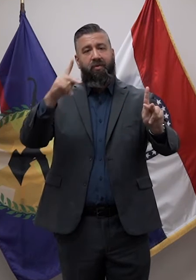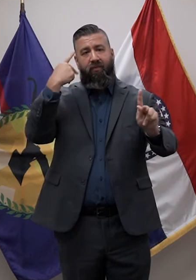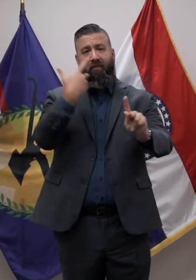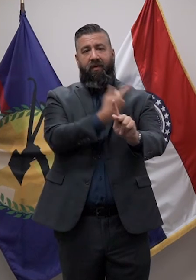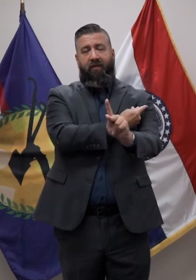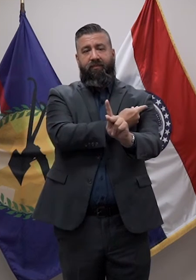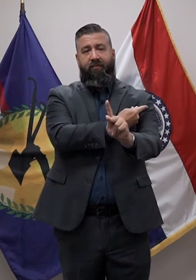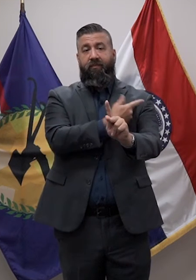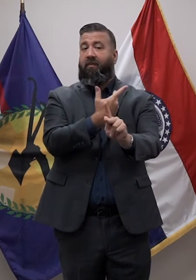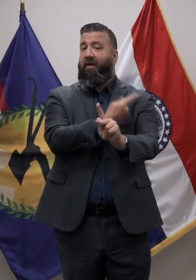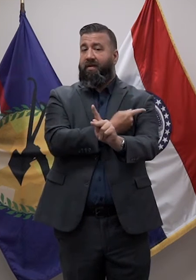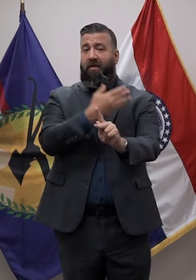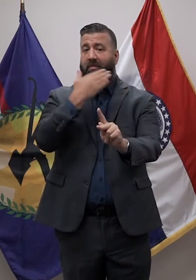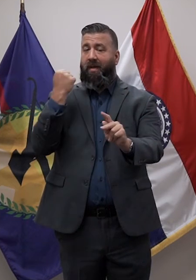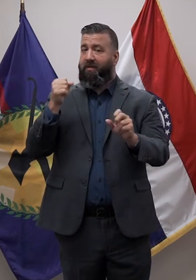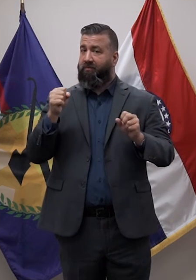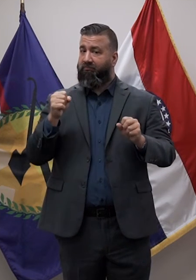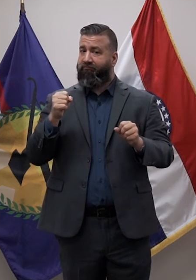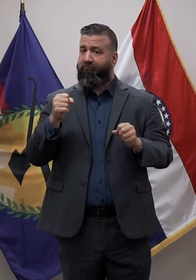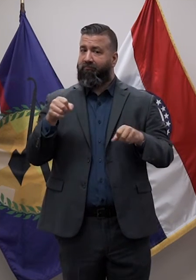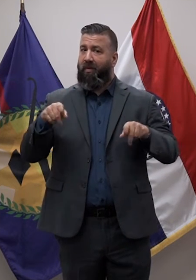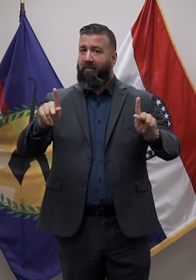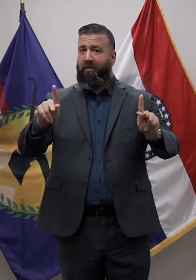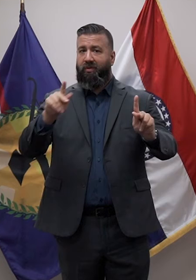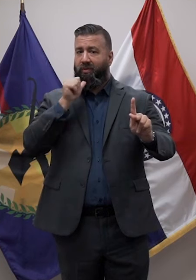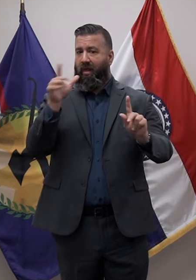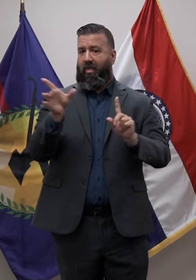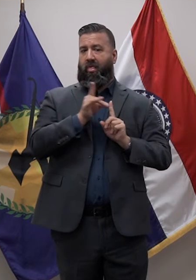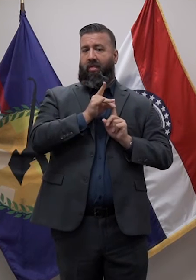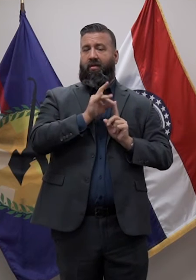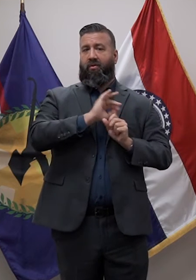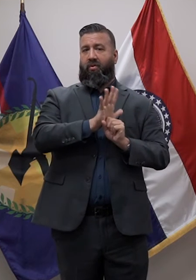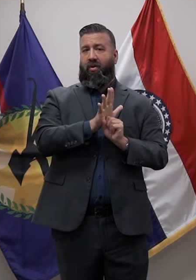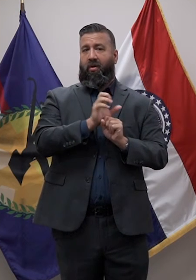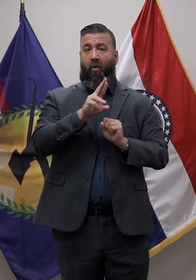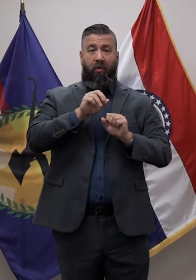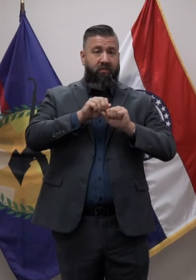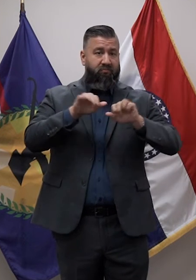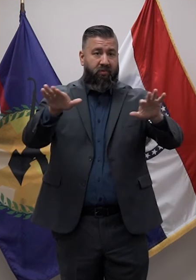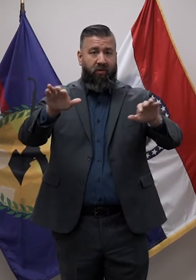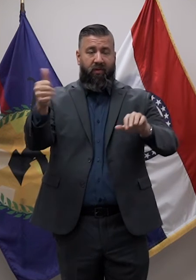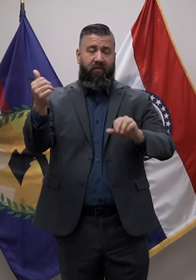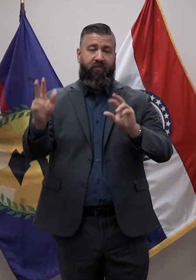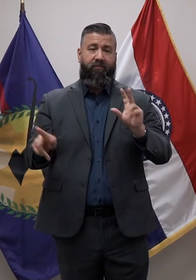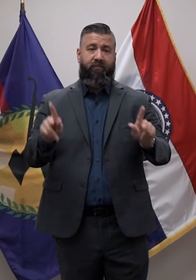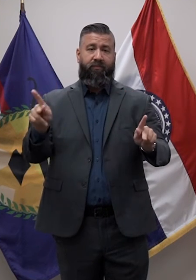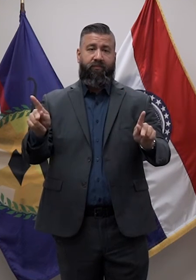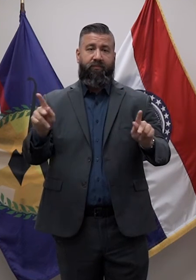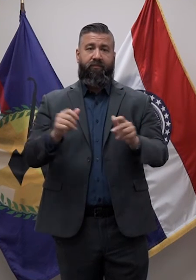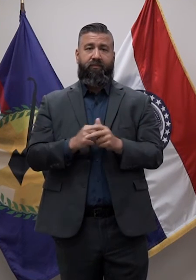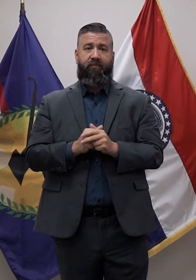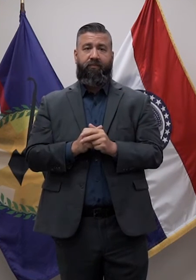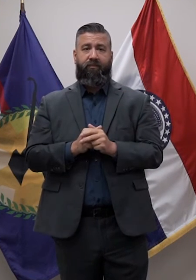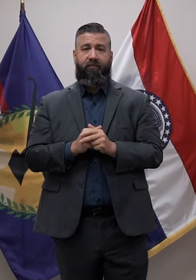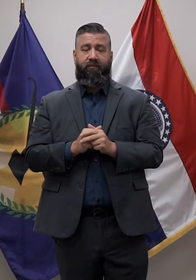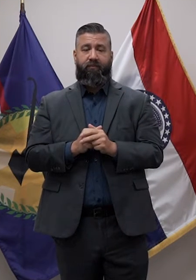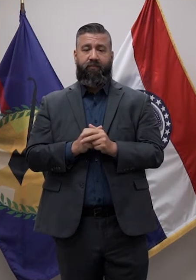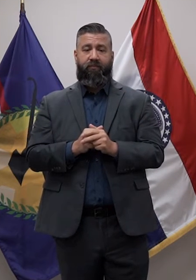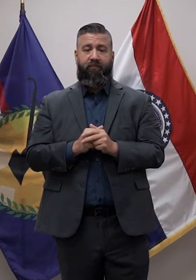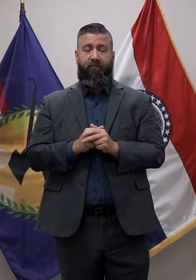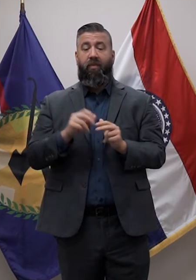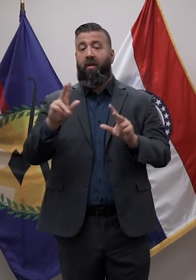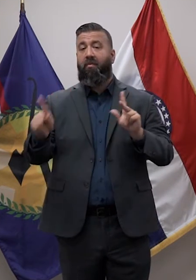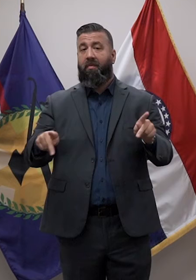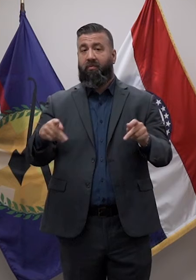vaccine is your best shot at not getting this virus or spreading it to others. Of those eligible in St. Louis County to receive the